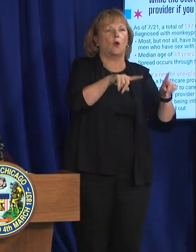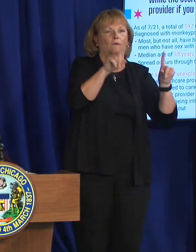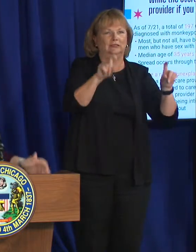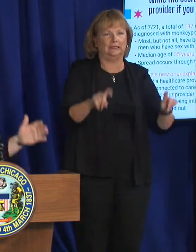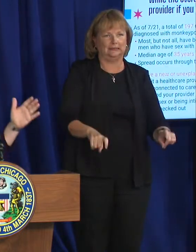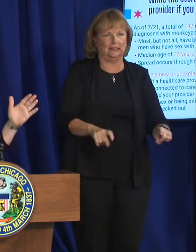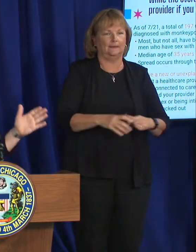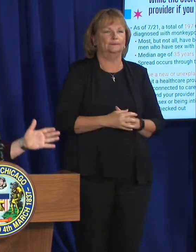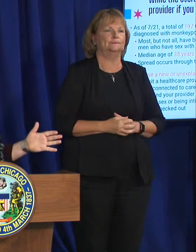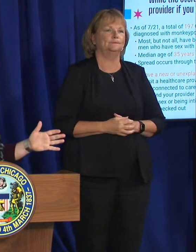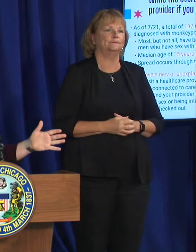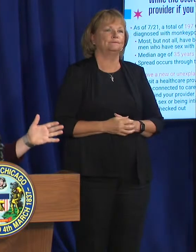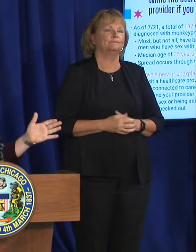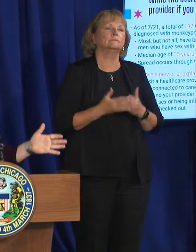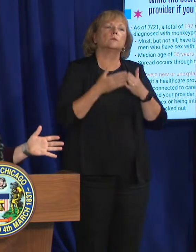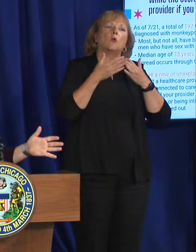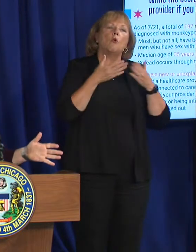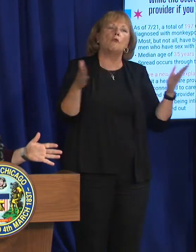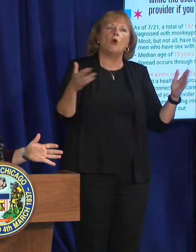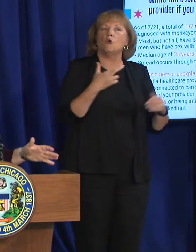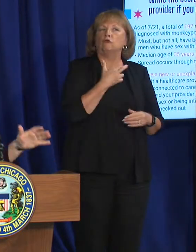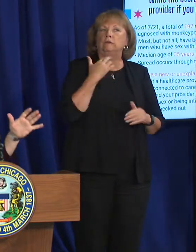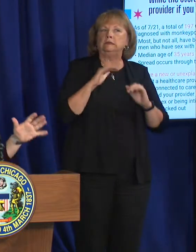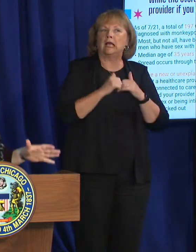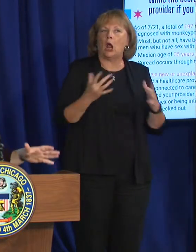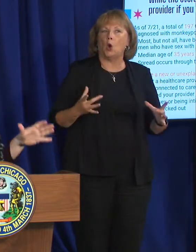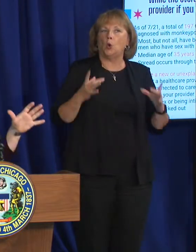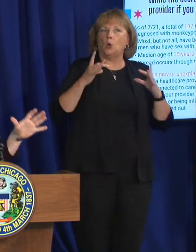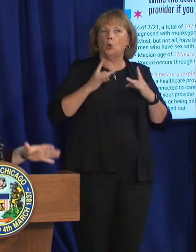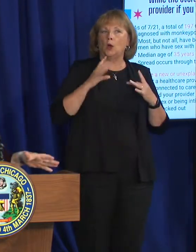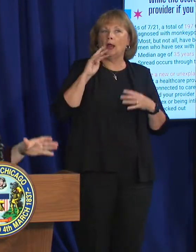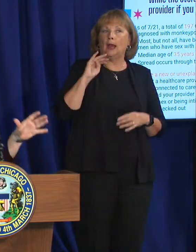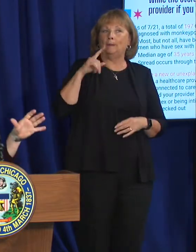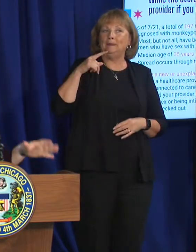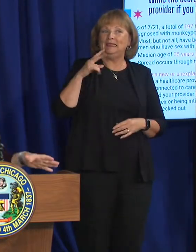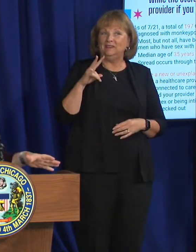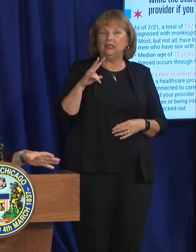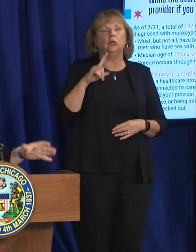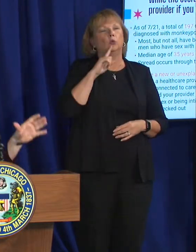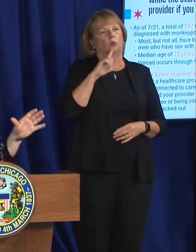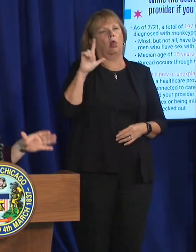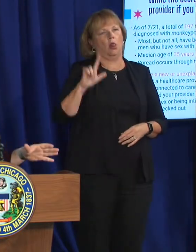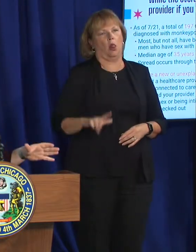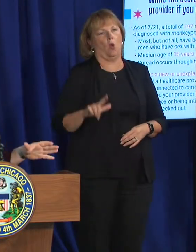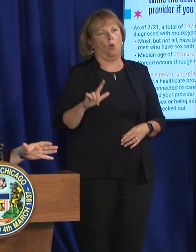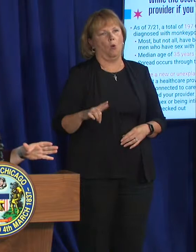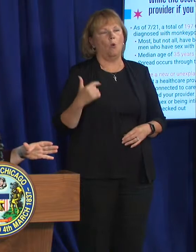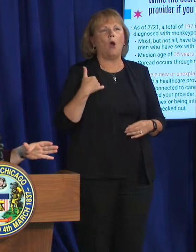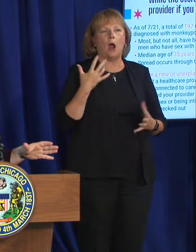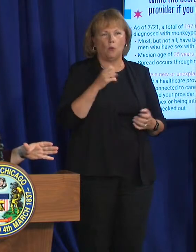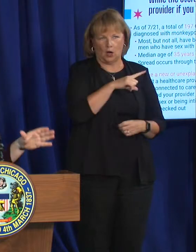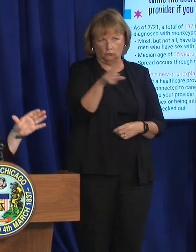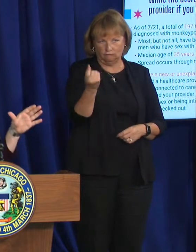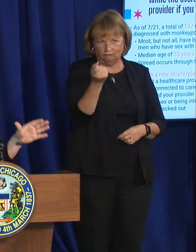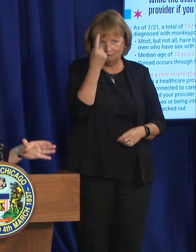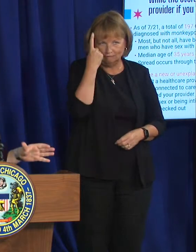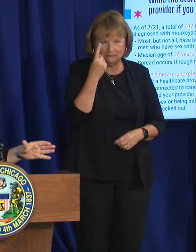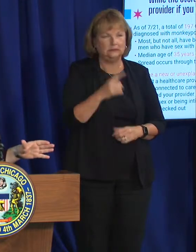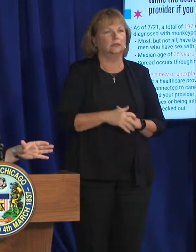So the overall risk of monkeypox does remain low. And I want people to hear that.